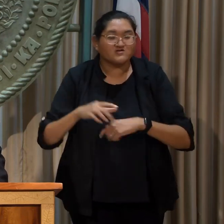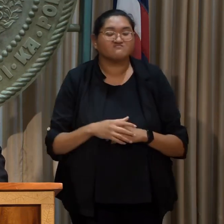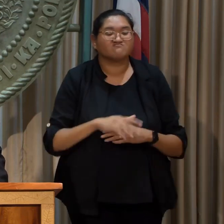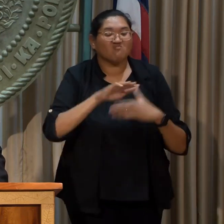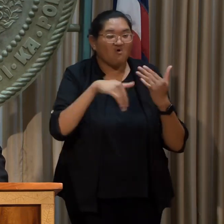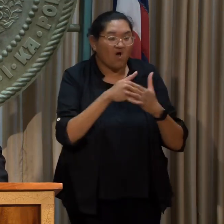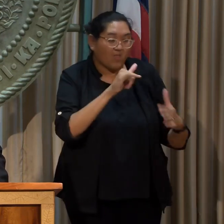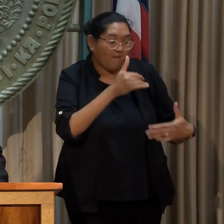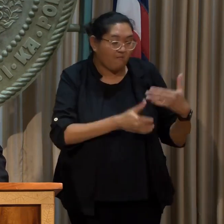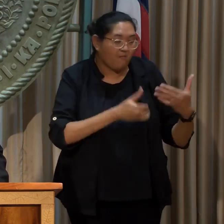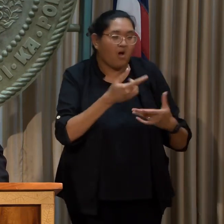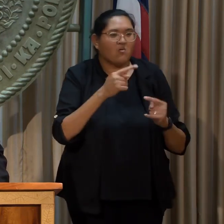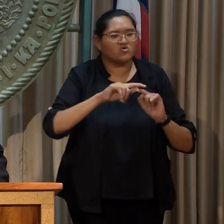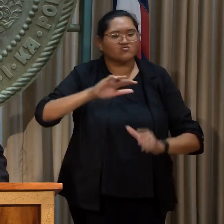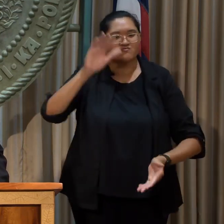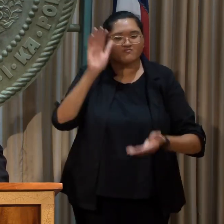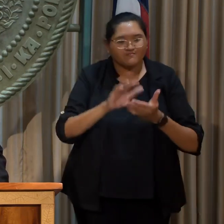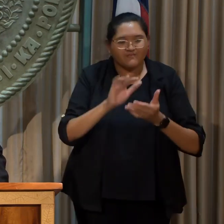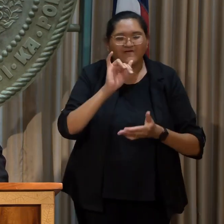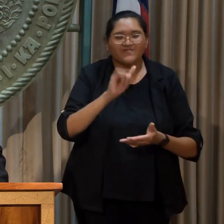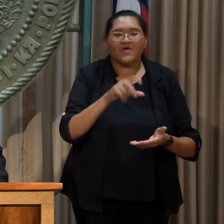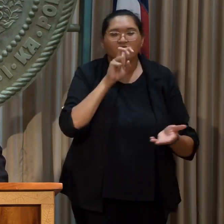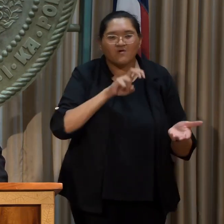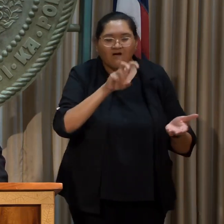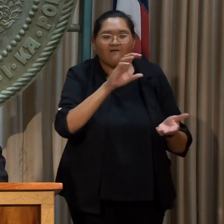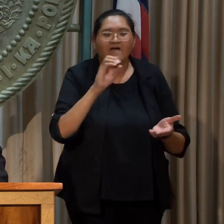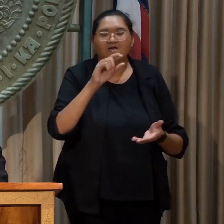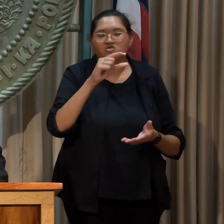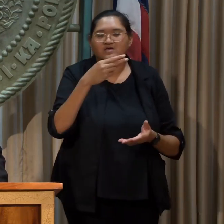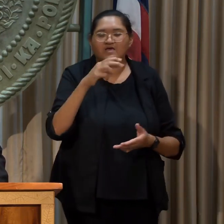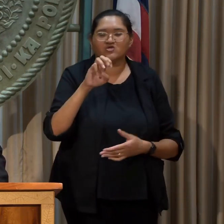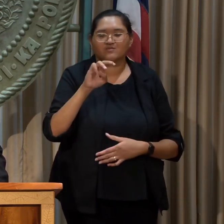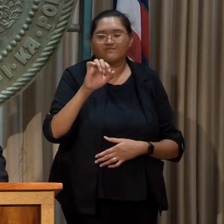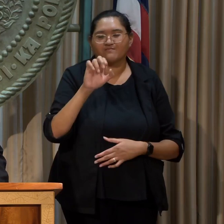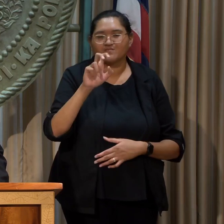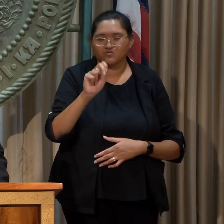its progress in reducing vehicle miles traveled and GHG emissions.